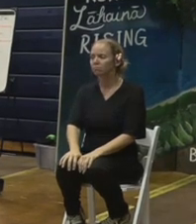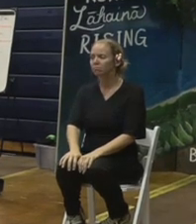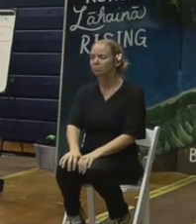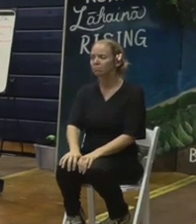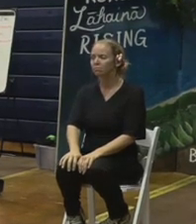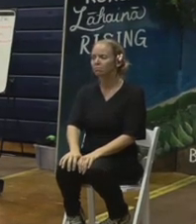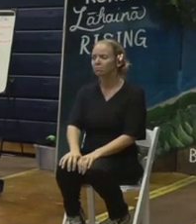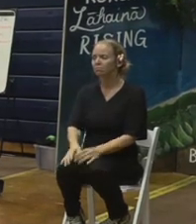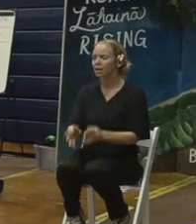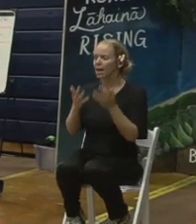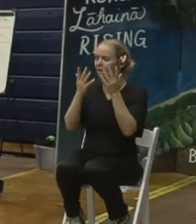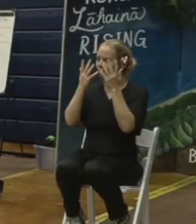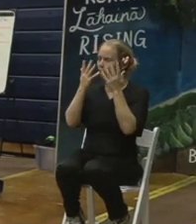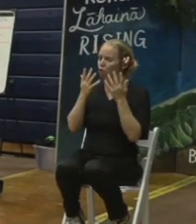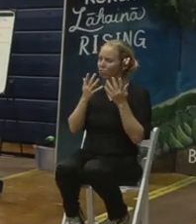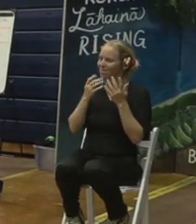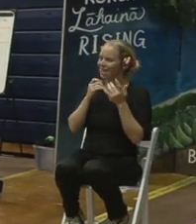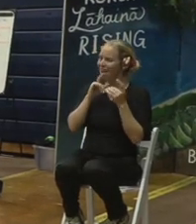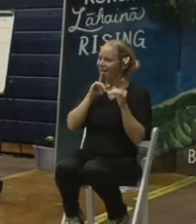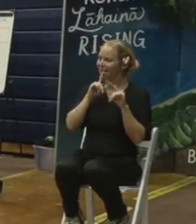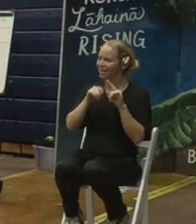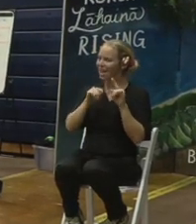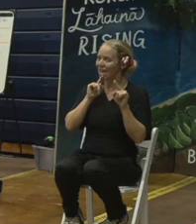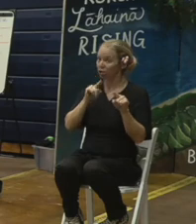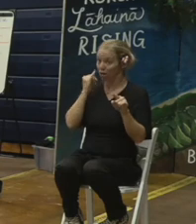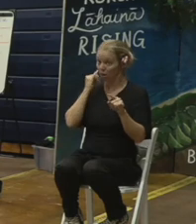possible, but we can take a look at that.